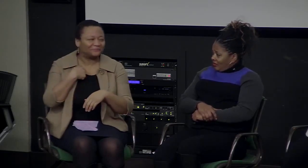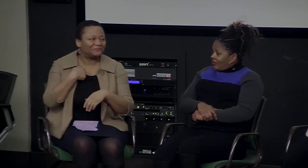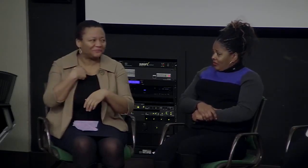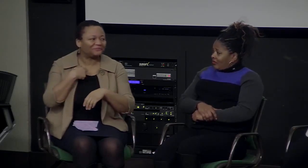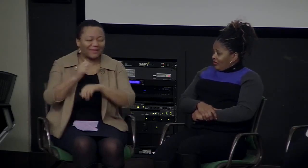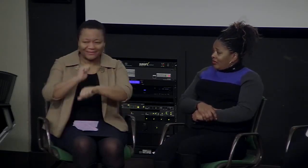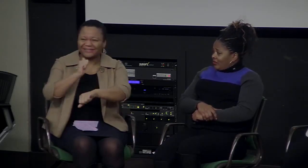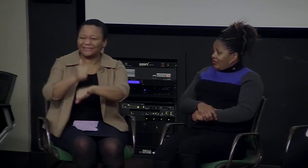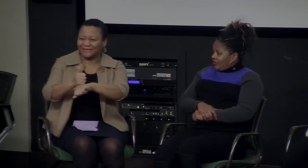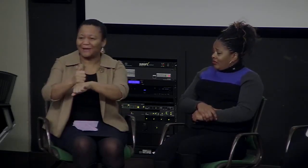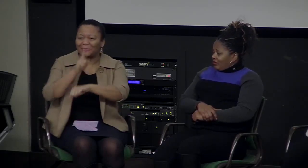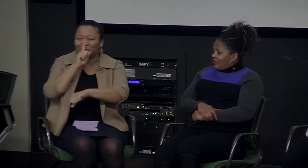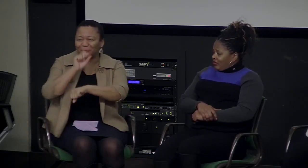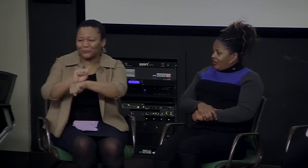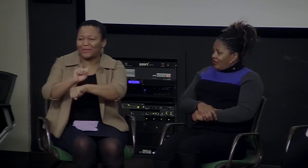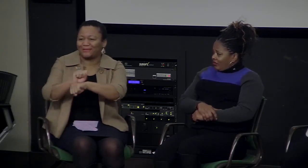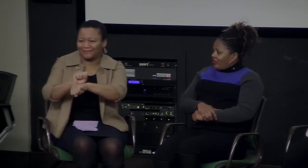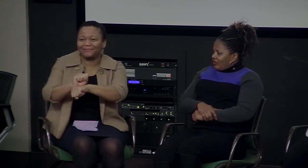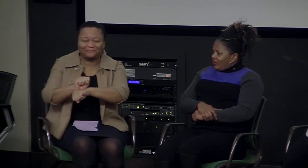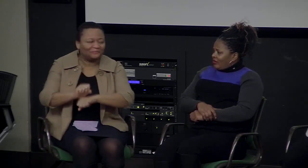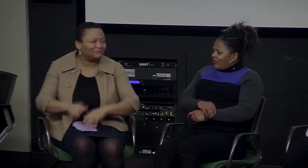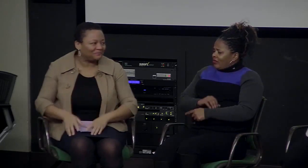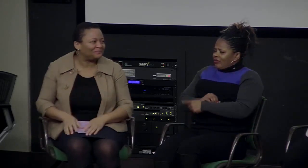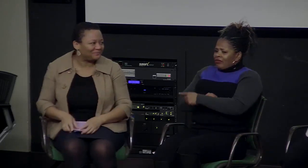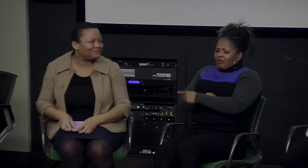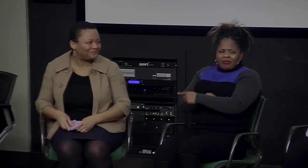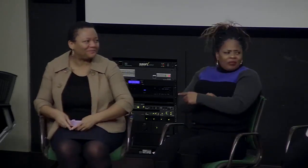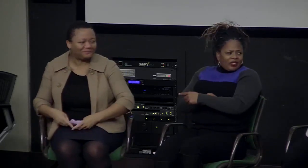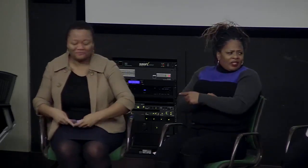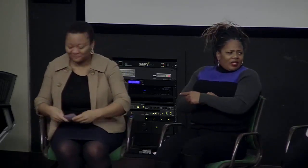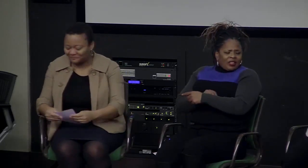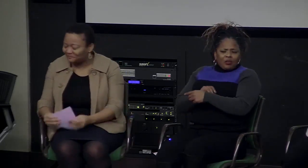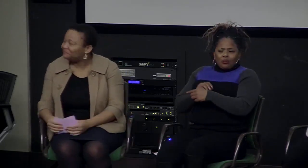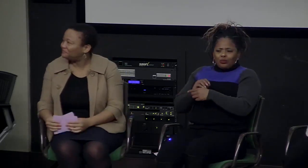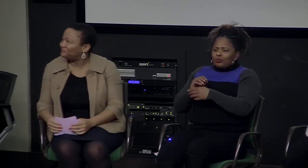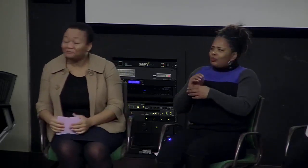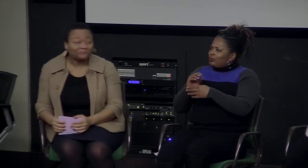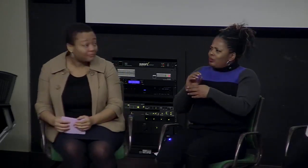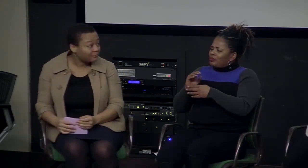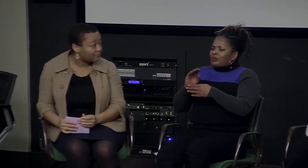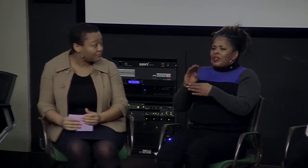5, we were thinking about what's next for me. And so that's part of how we came about setting up True Biz.